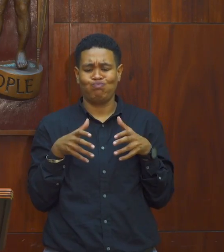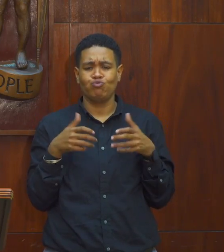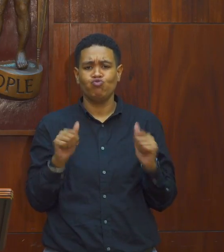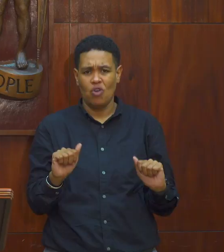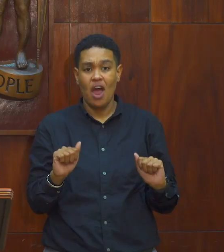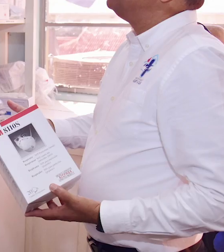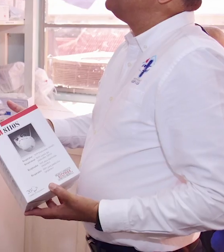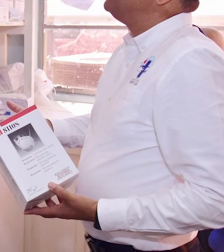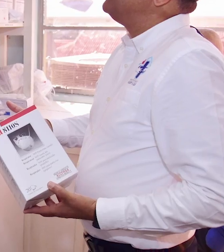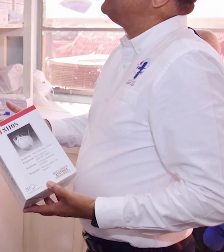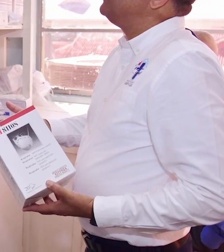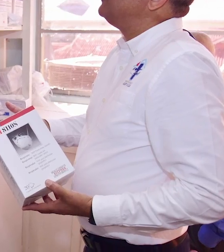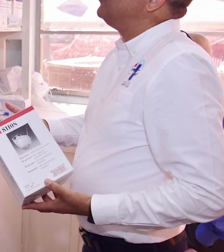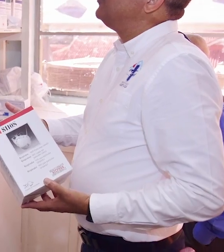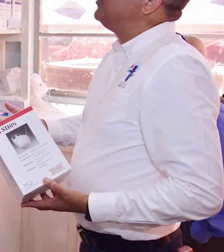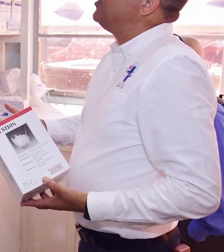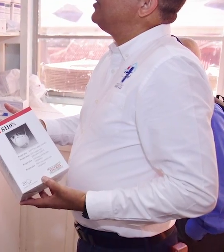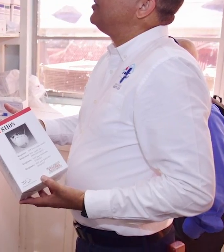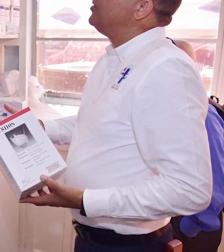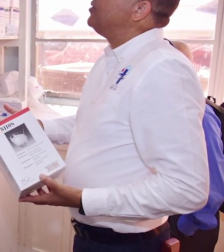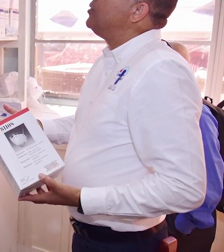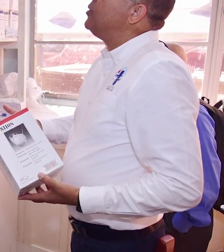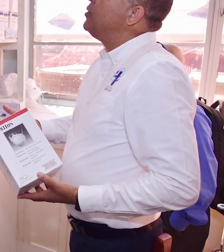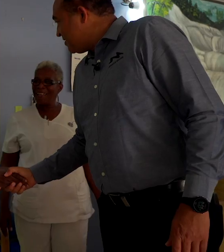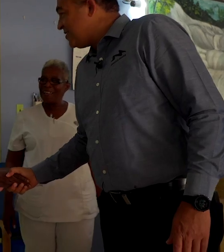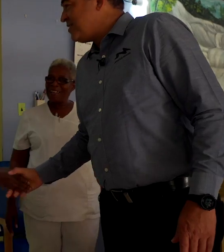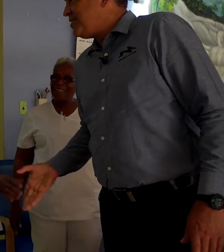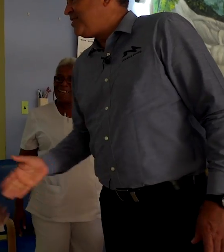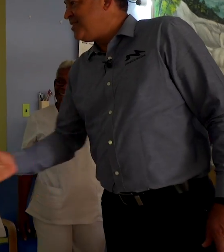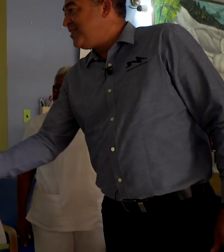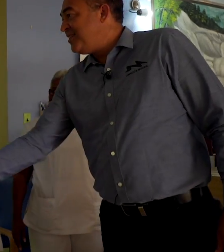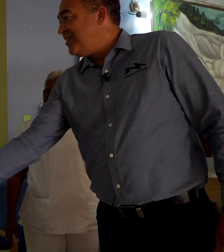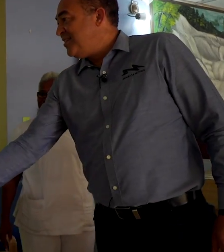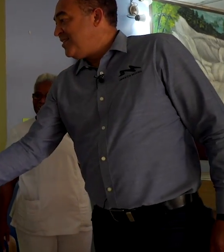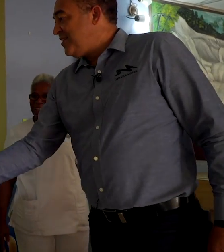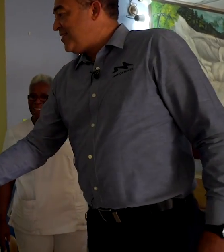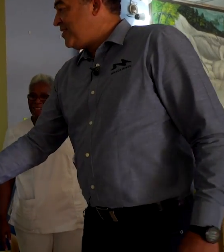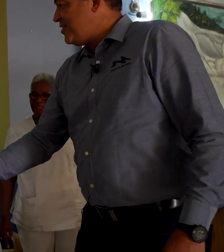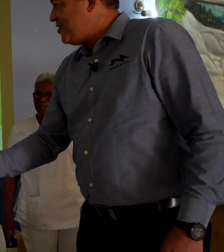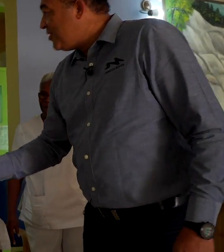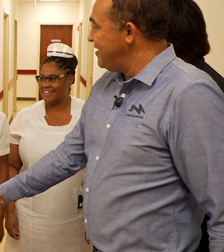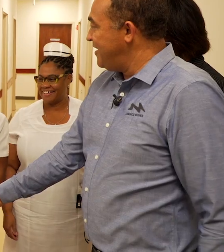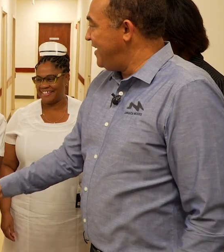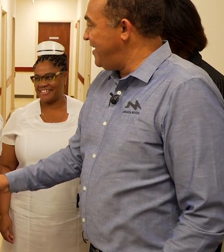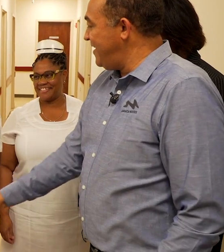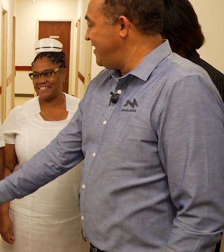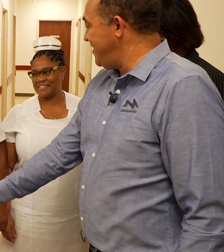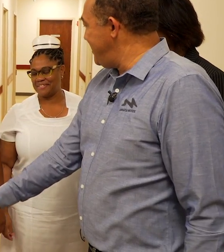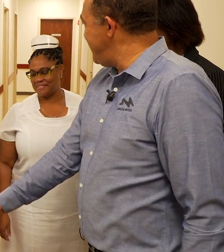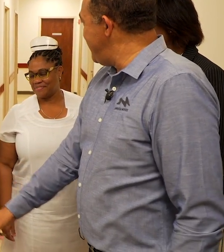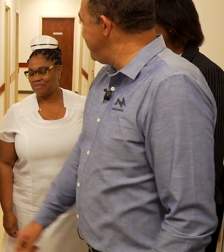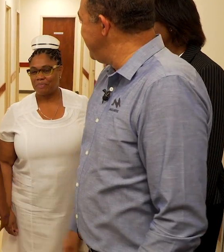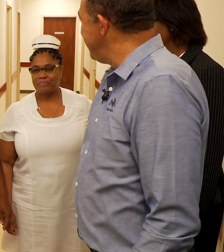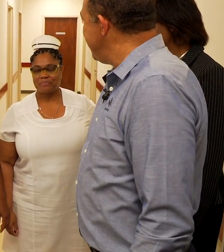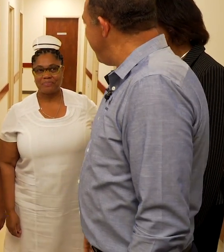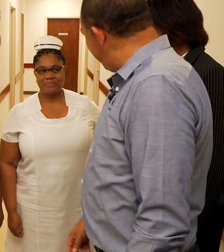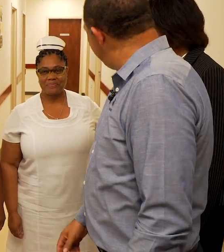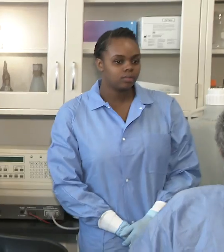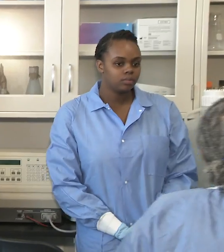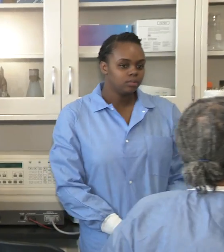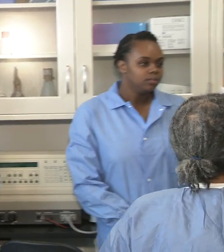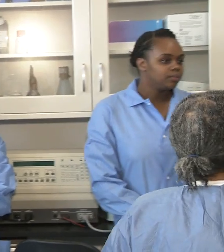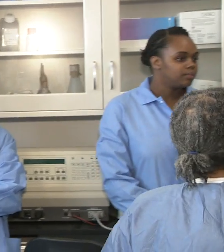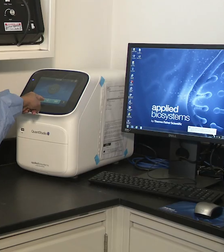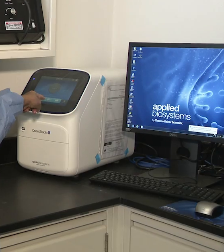engaged now in procuring additional supplies, training our staff members, ensuring we have